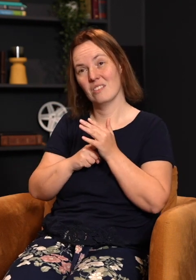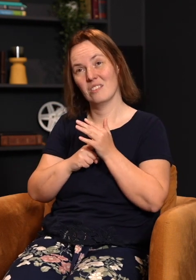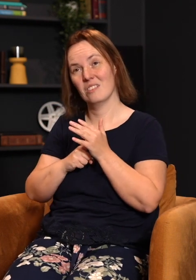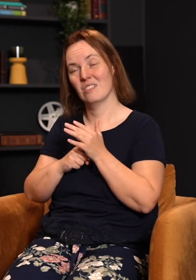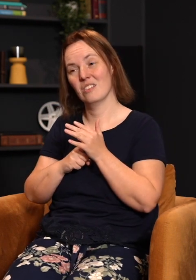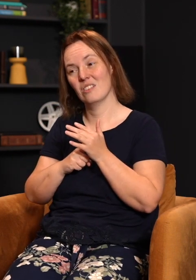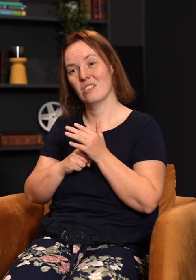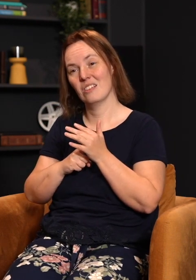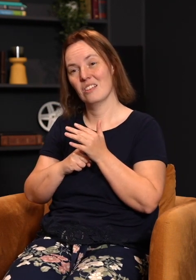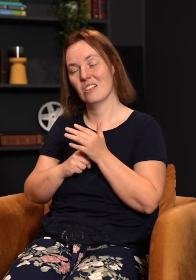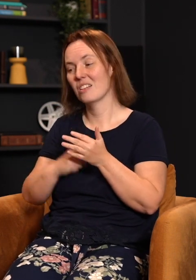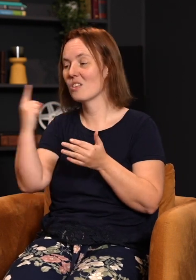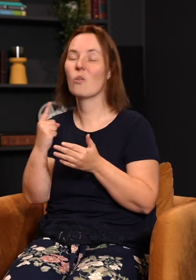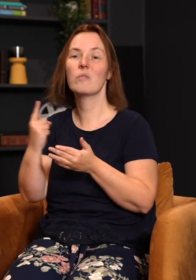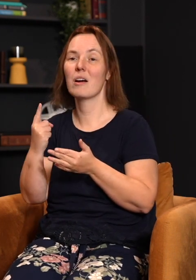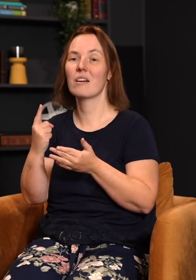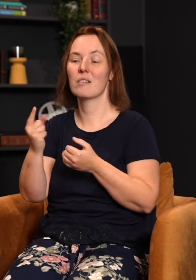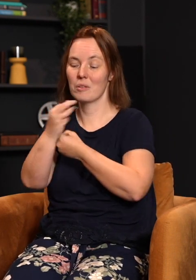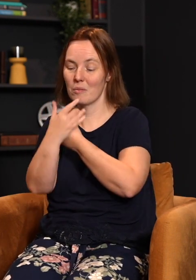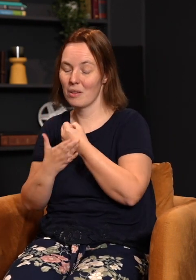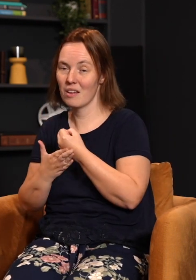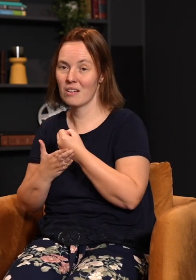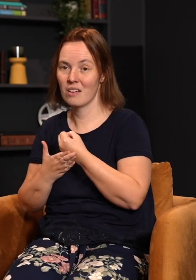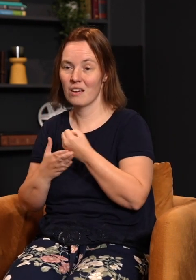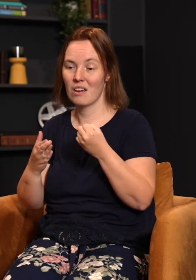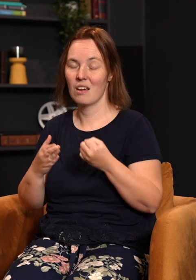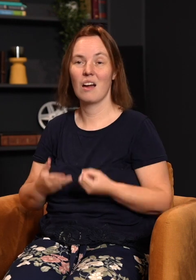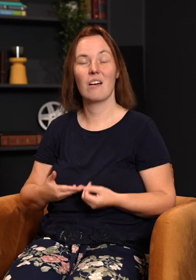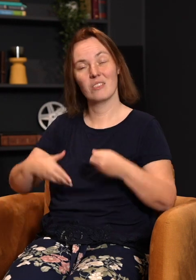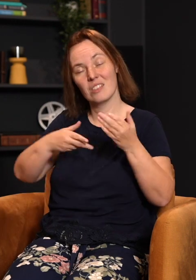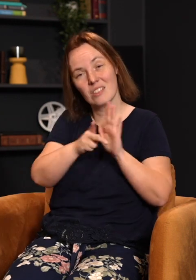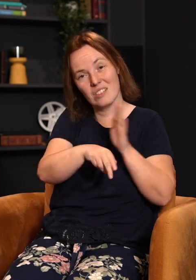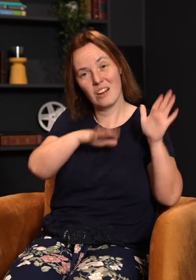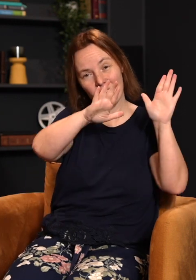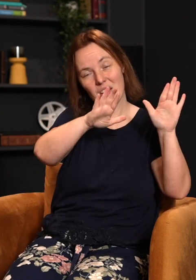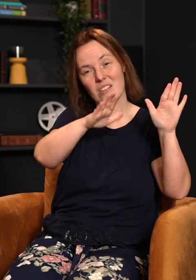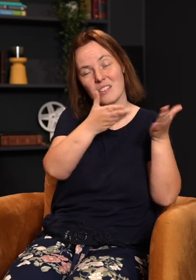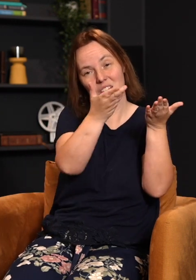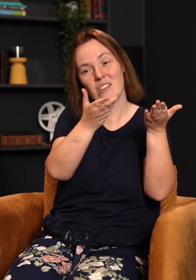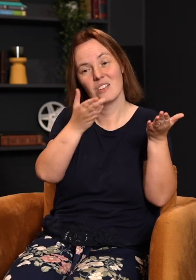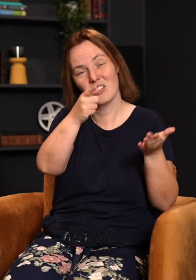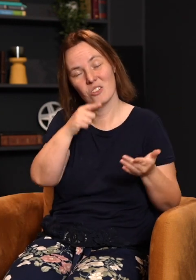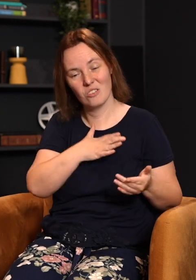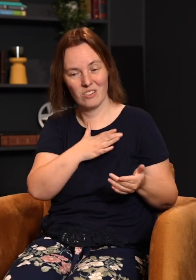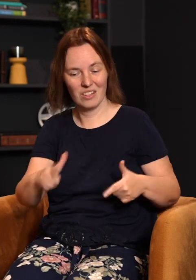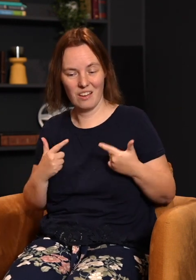is that it's only by applying the blood of the sacrifice to your life that you can be saved. That you can be